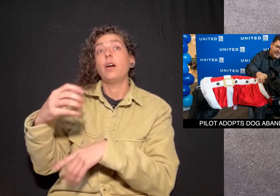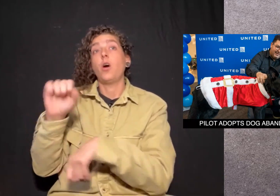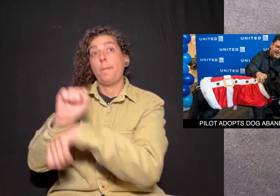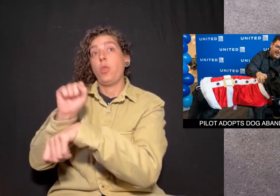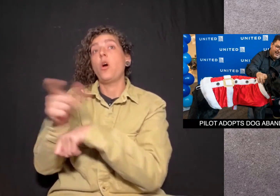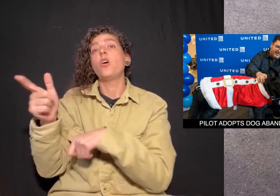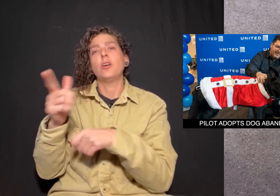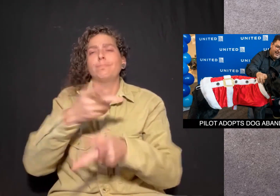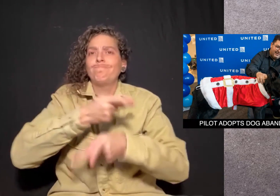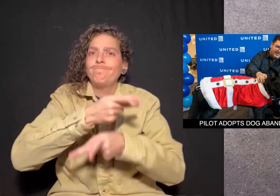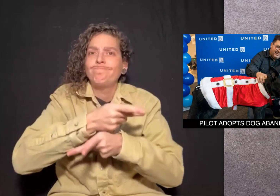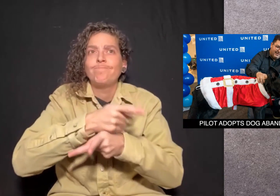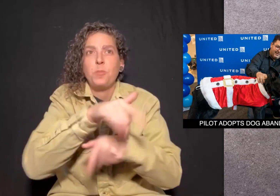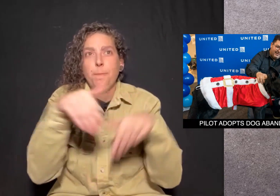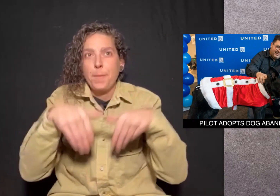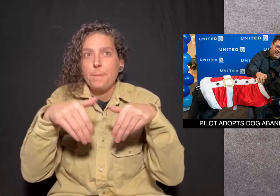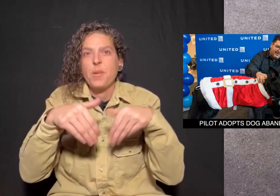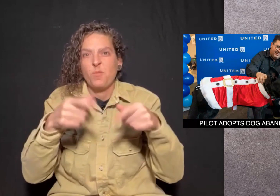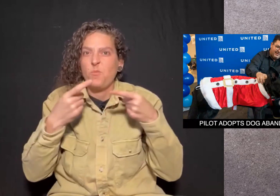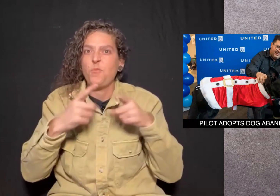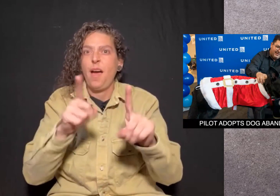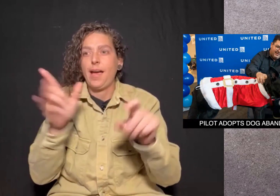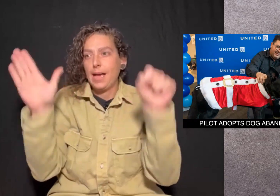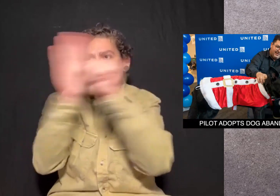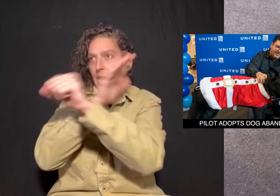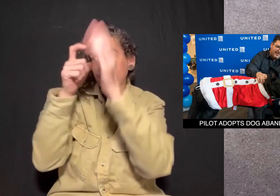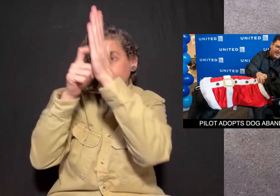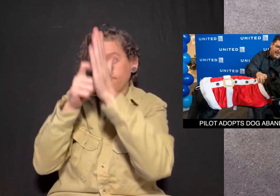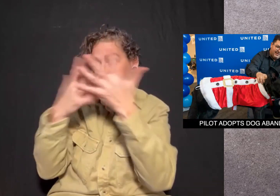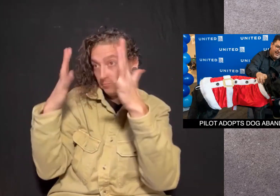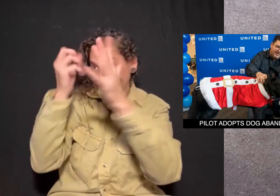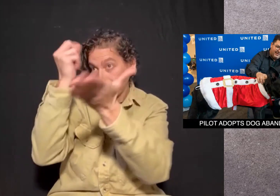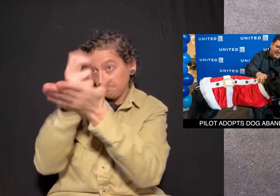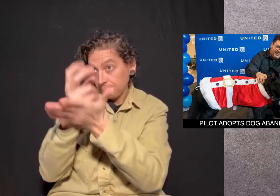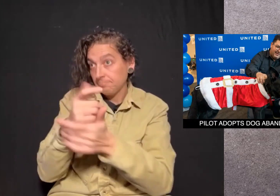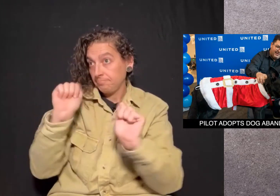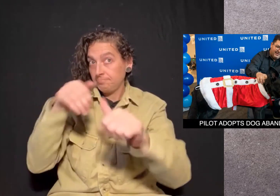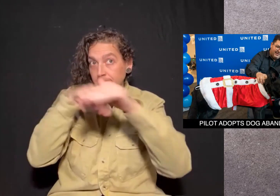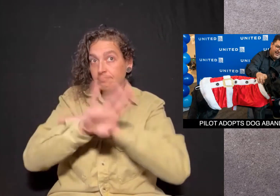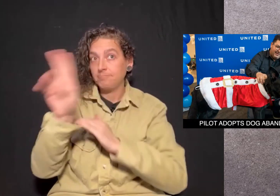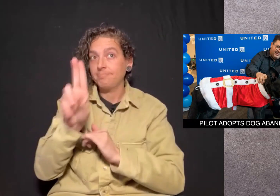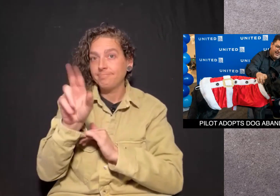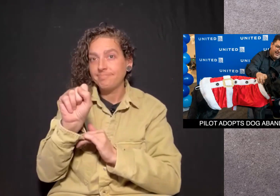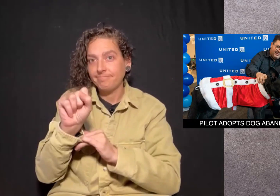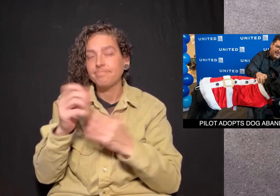United Airlines employees cared for the pup while it completed requirements to enter the U.S.